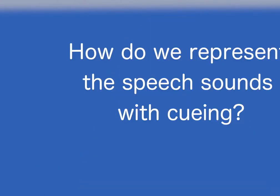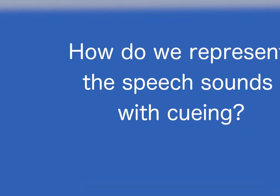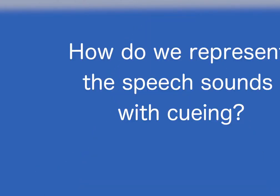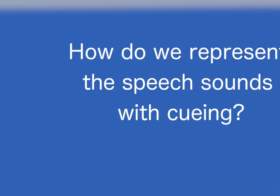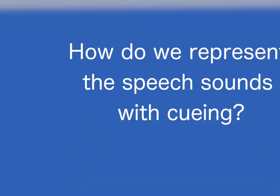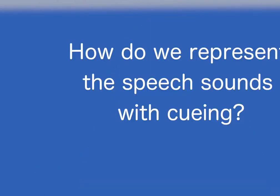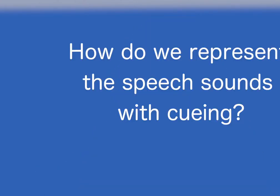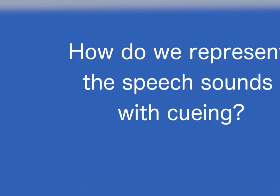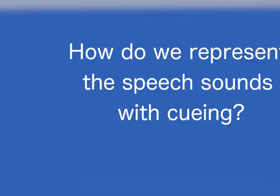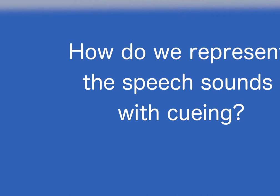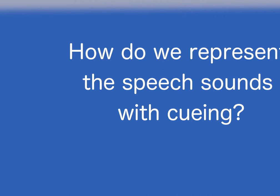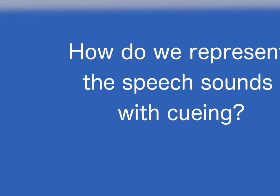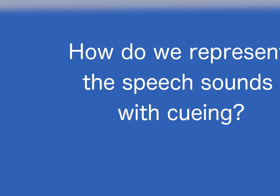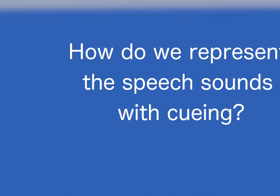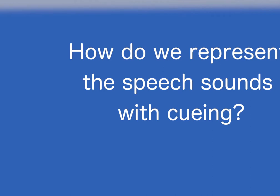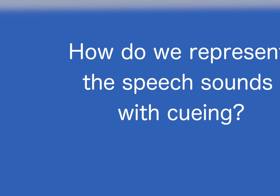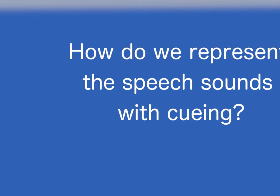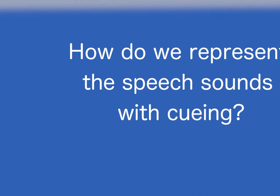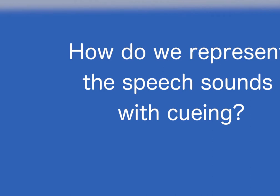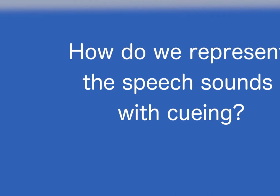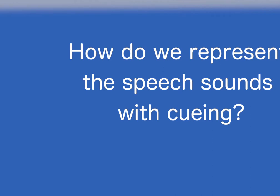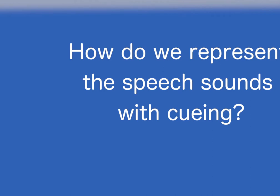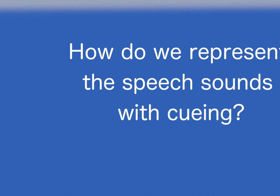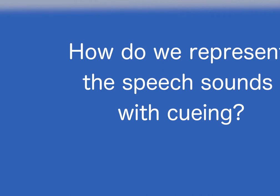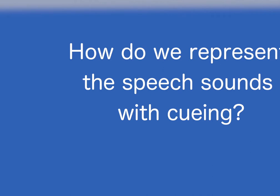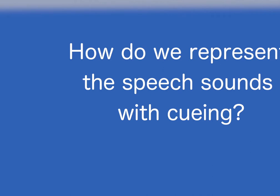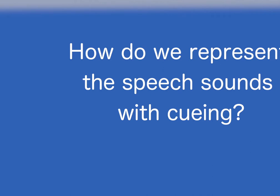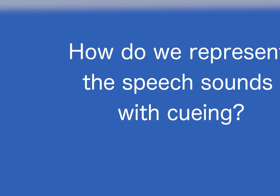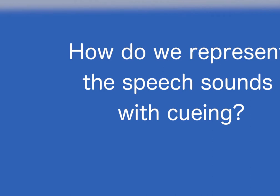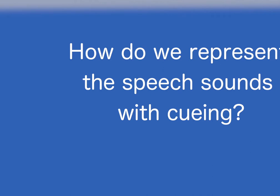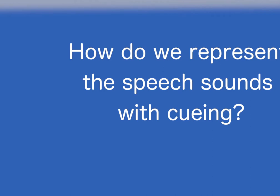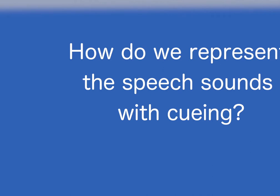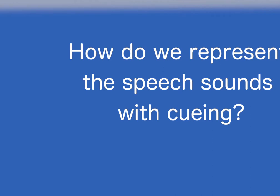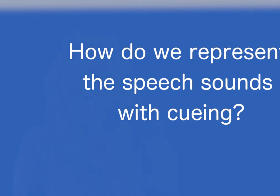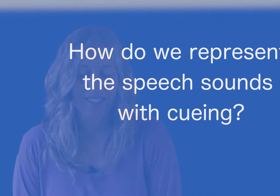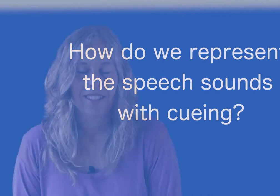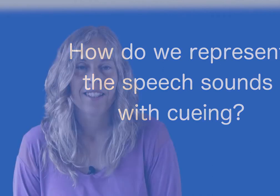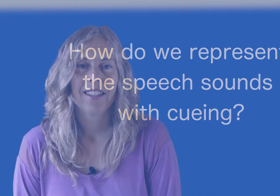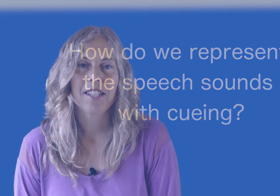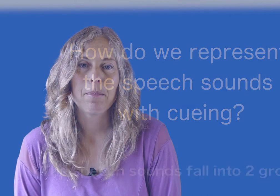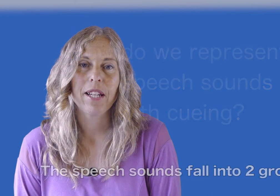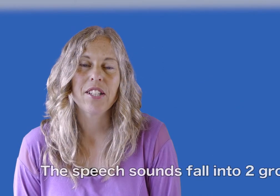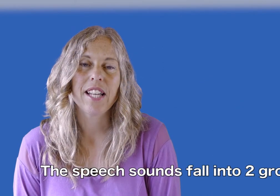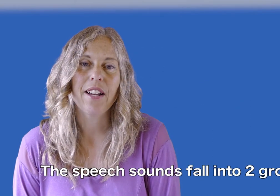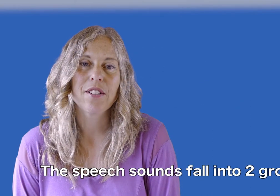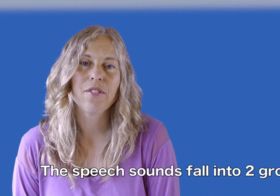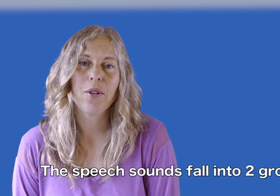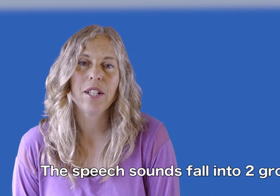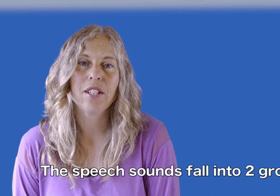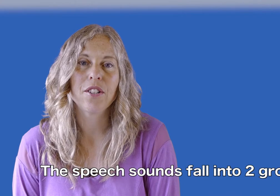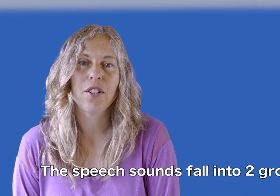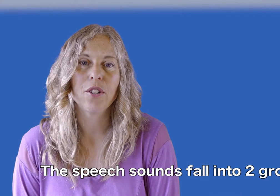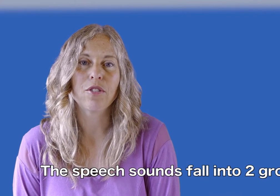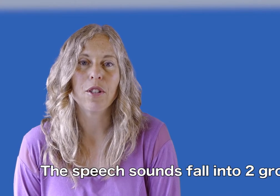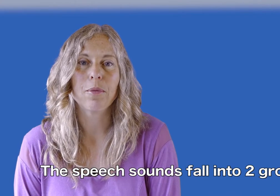How do we represent the speech sounds with cueing? The speech sounds fall into two groups.